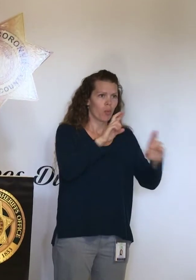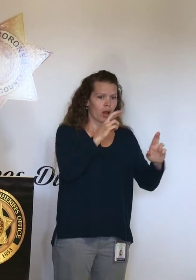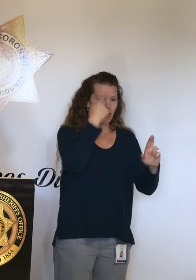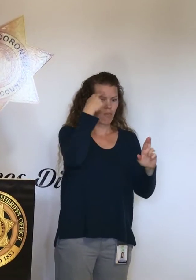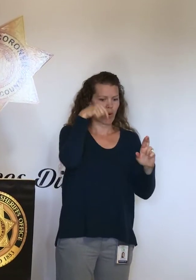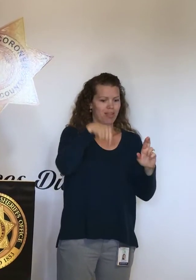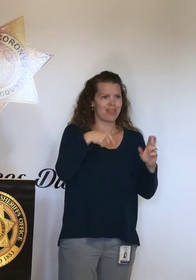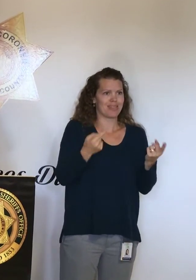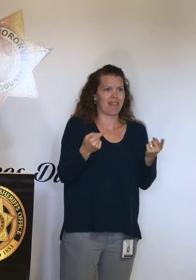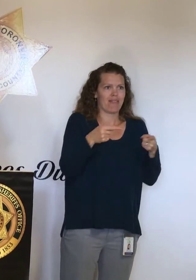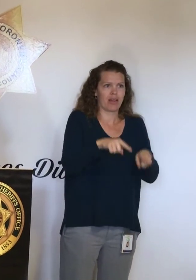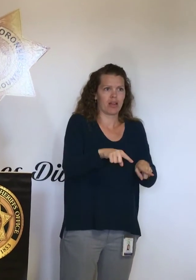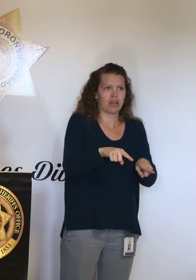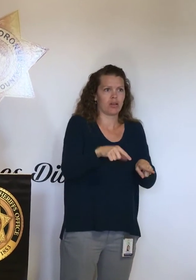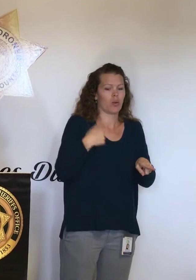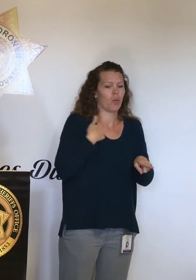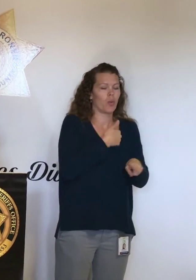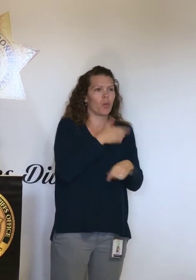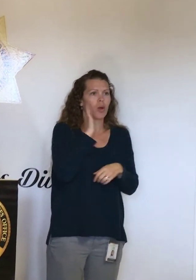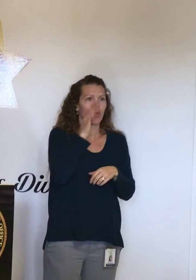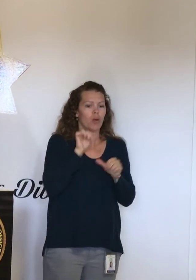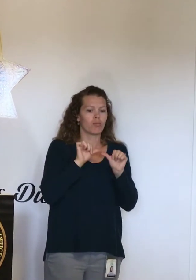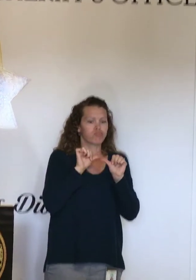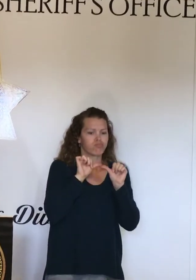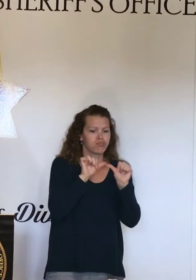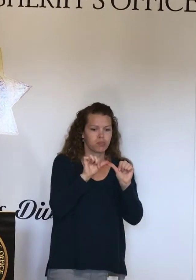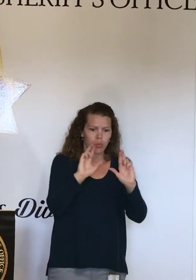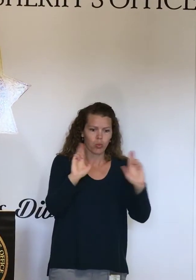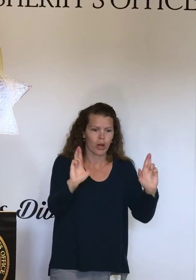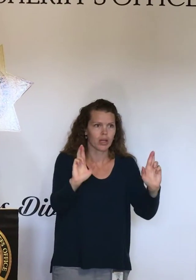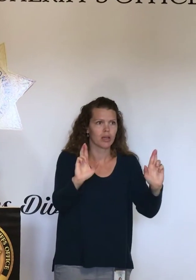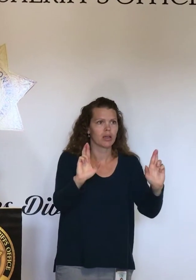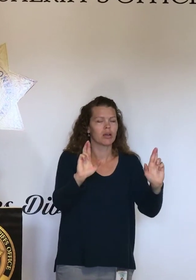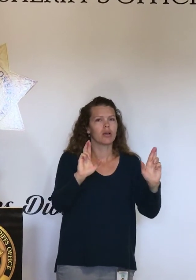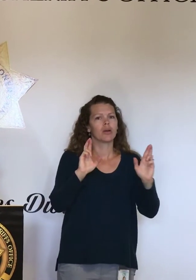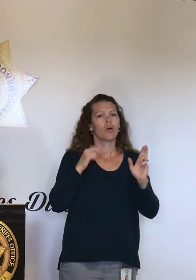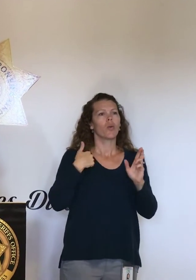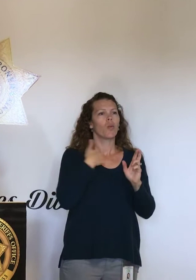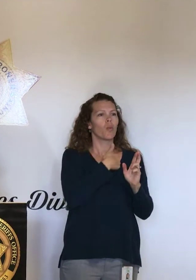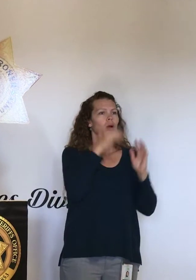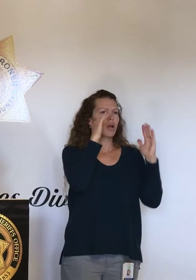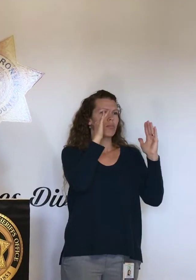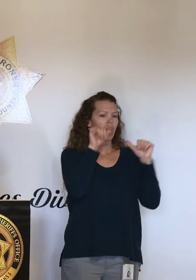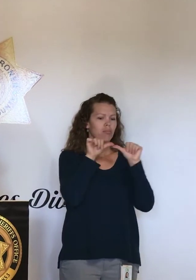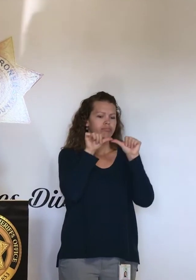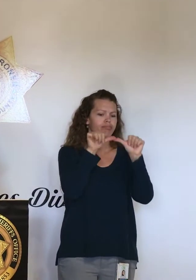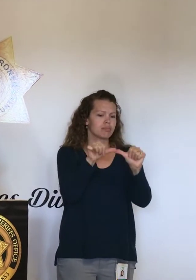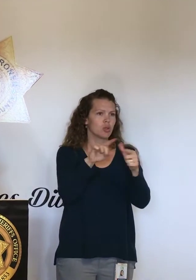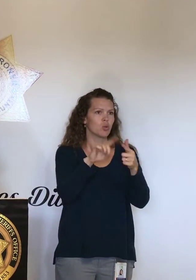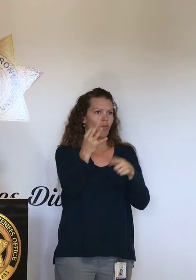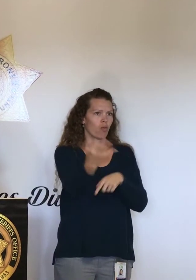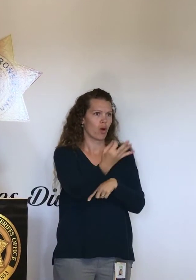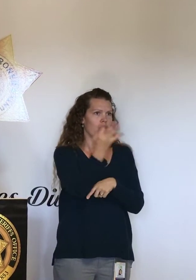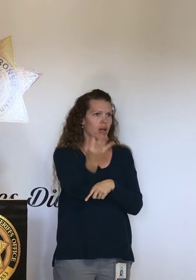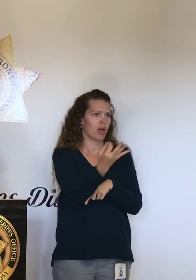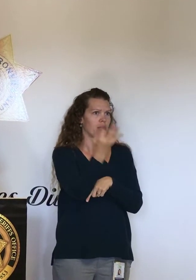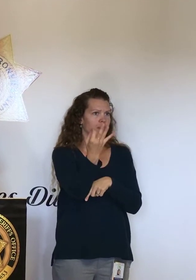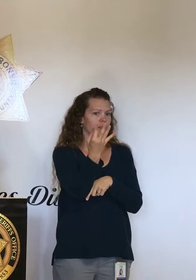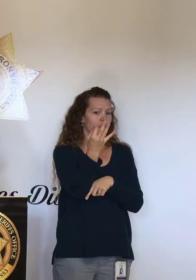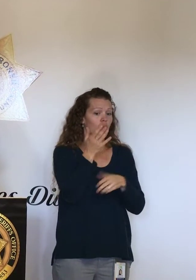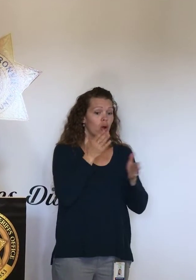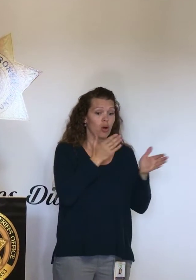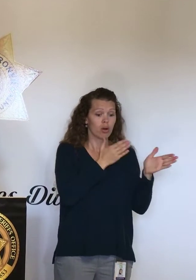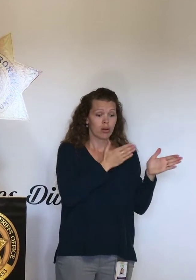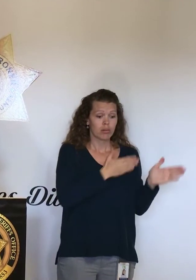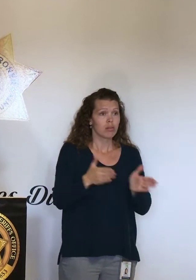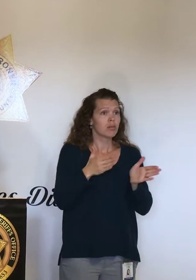prepared for this event, which we expect will last through Friday. In the preparation, we've augmented our staffing. We